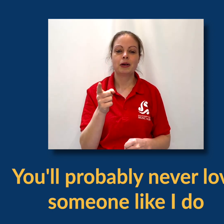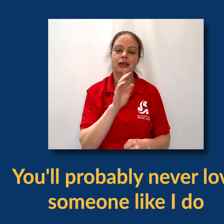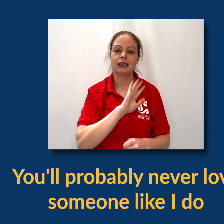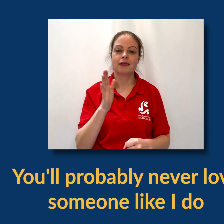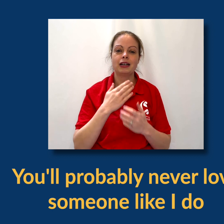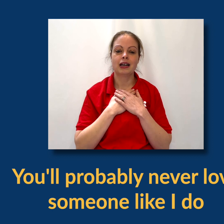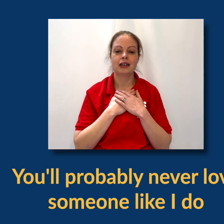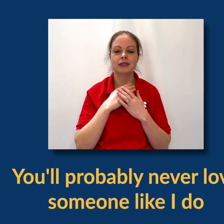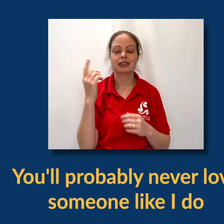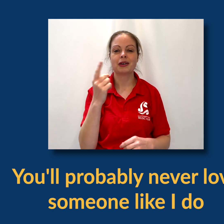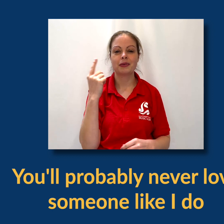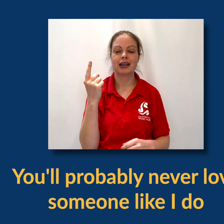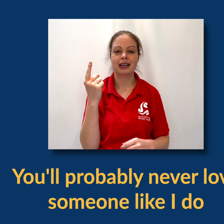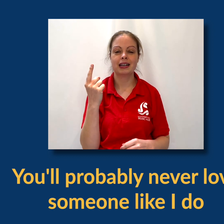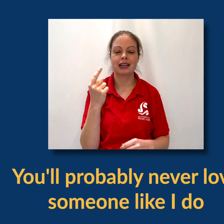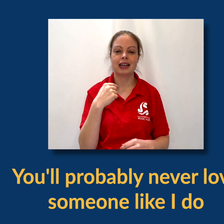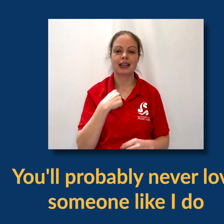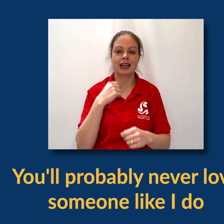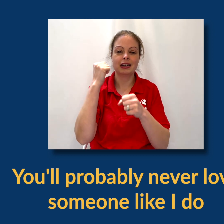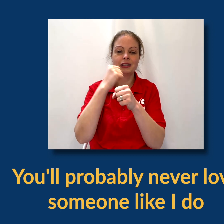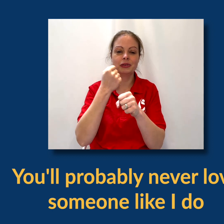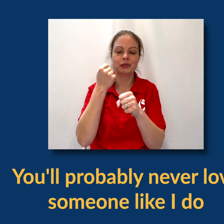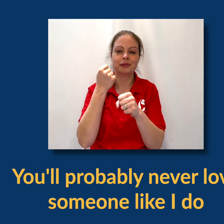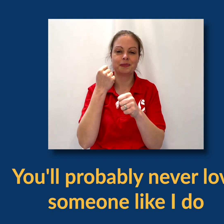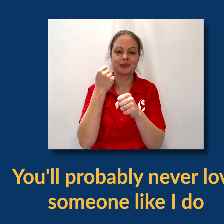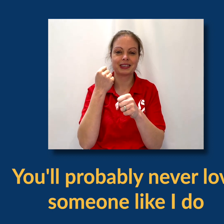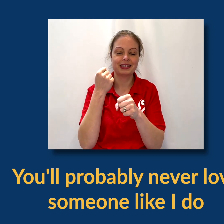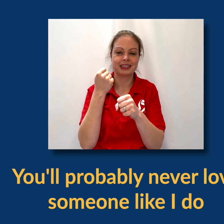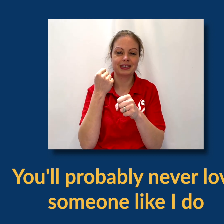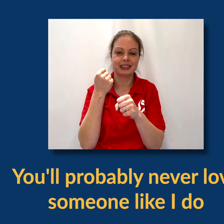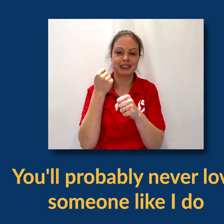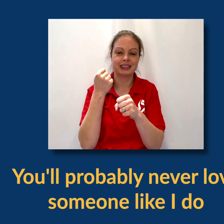You probably never loved someone like I do.